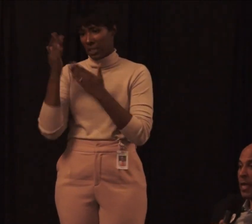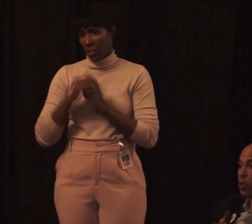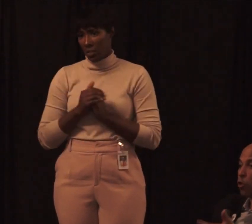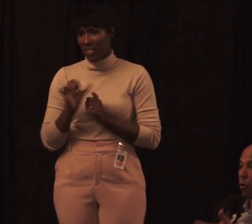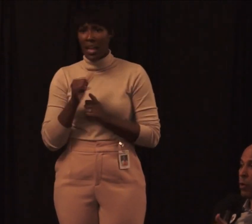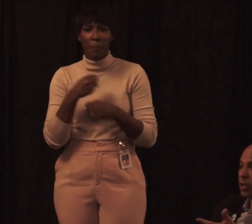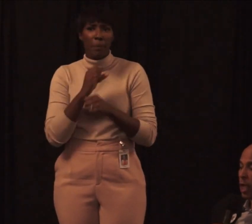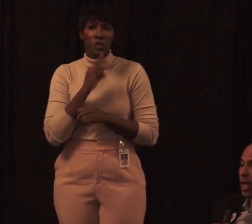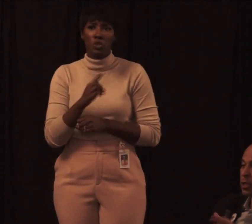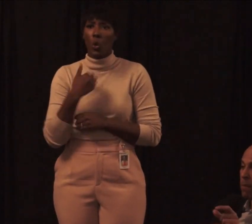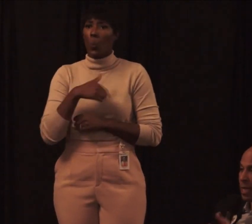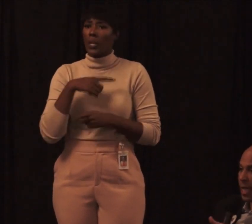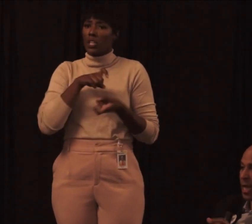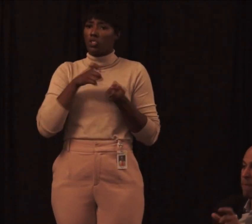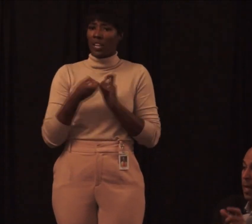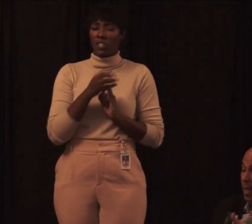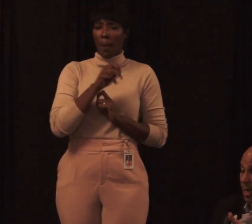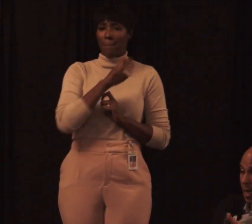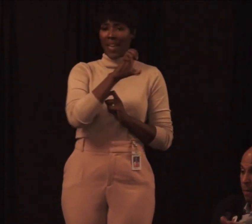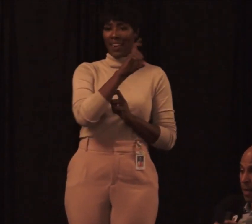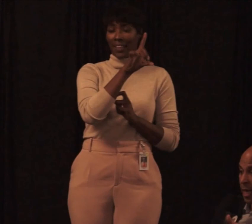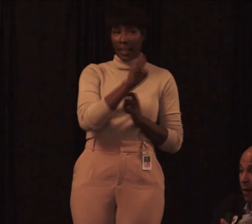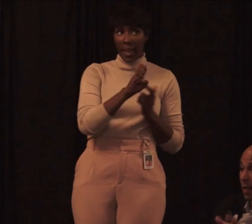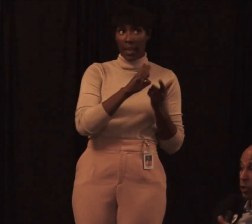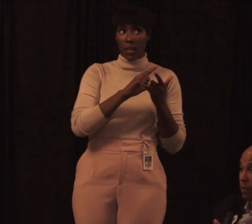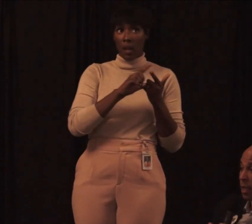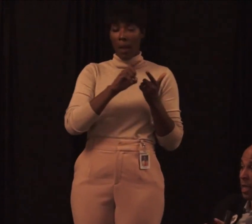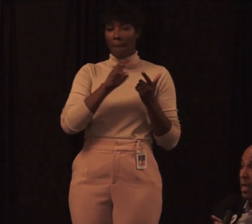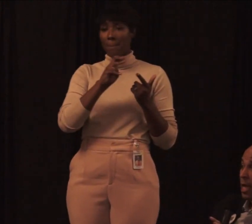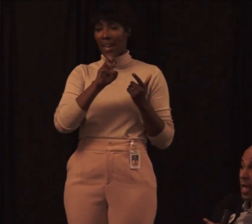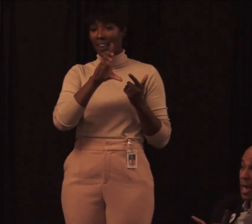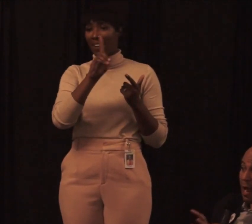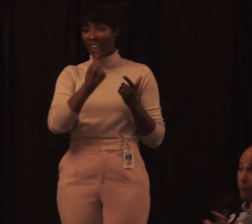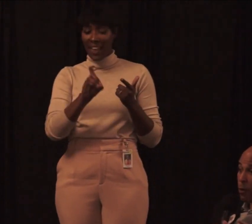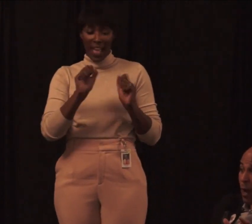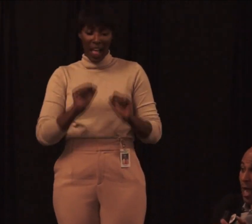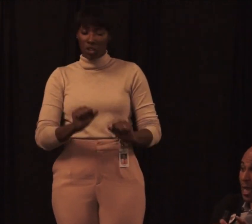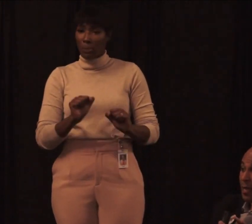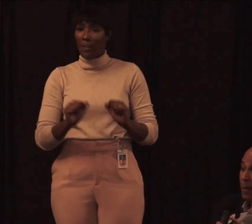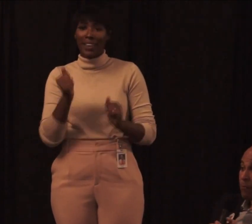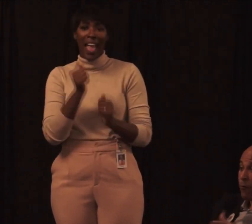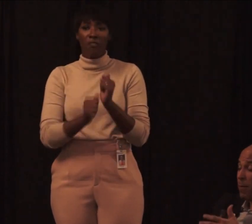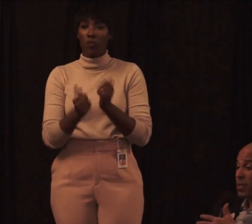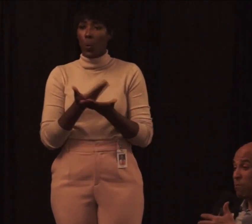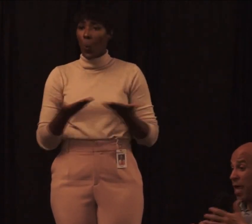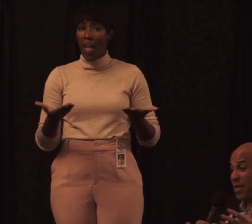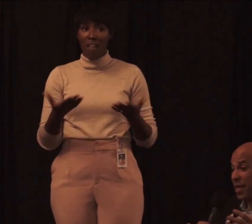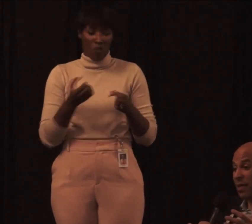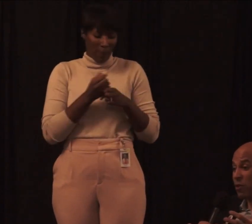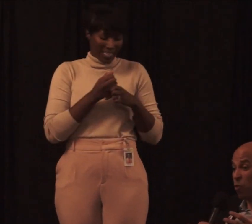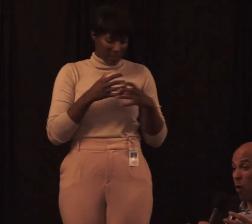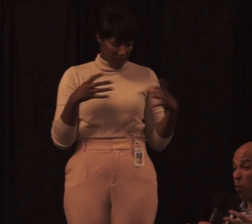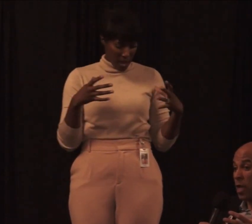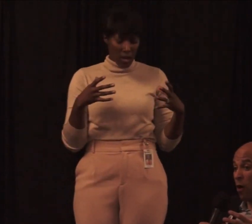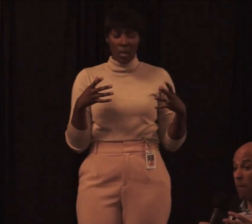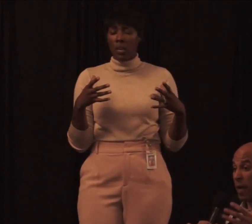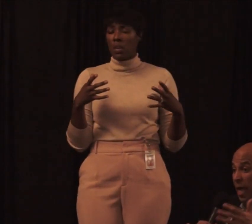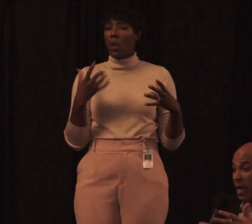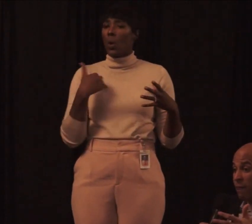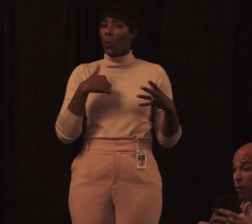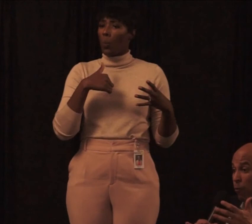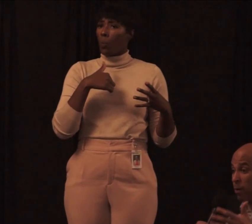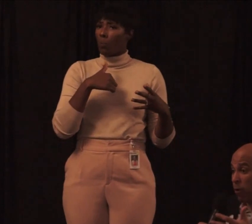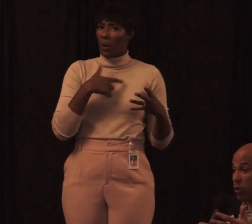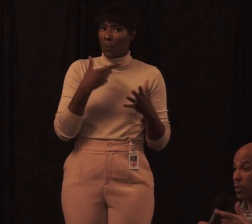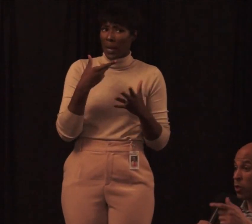Like making sure we change Medicaid, Medicaid, Medicare eligibility in every way from expanding what we are